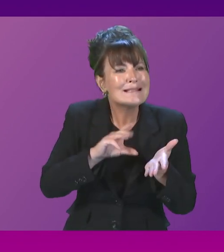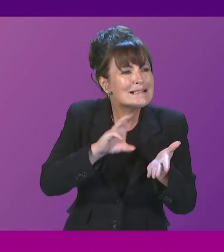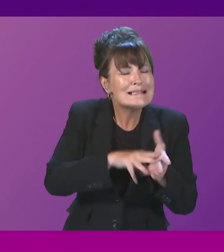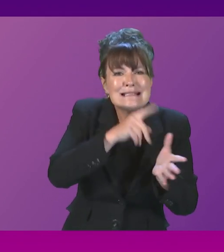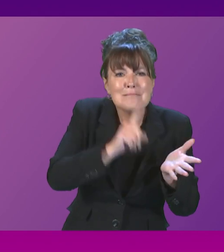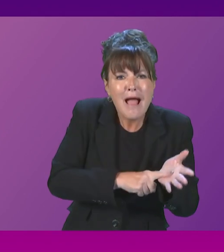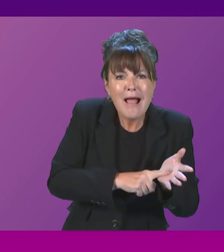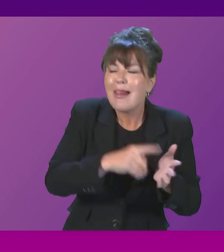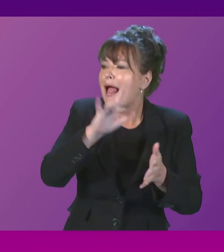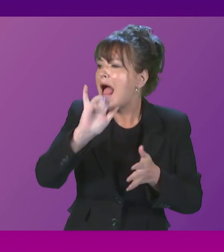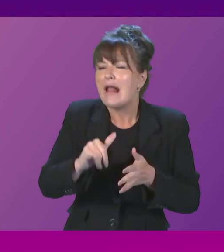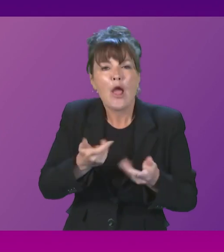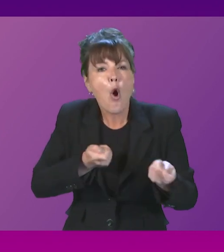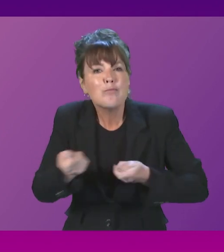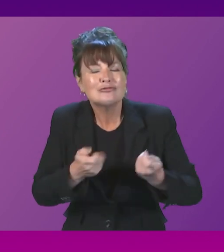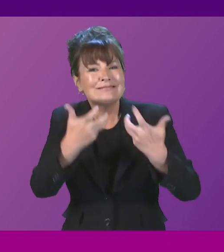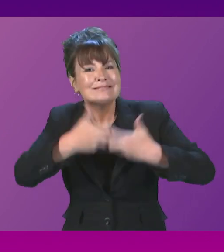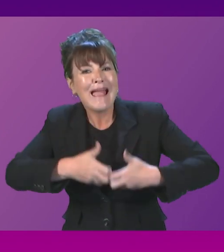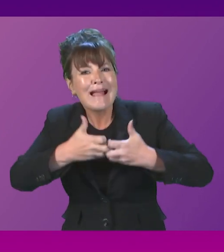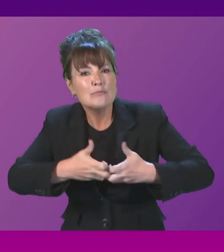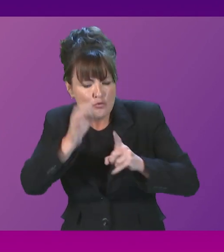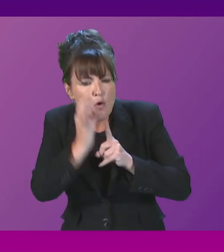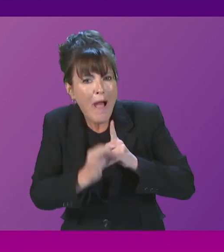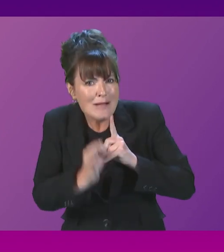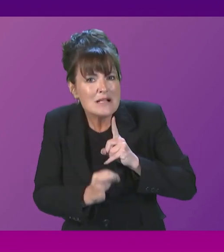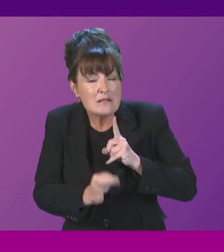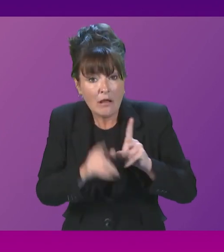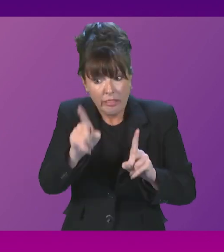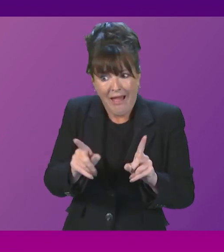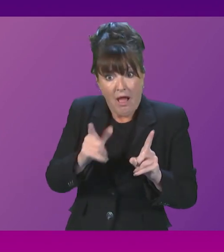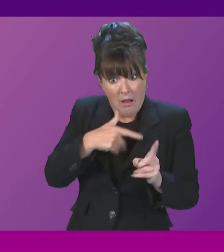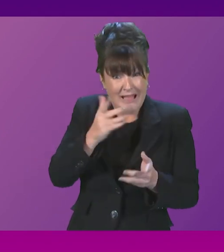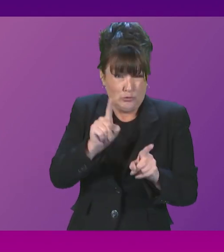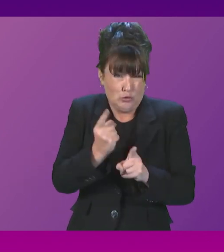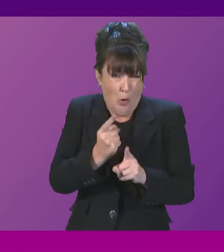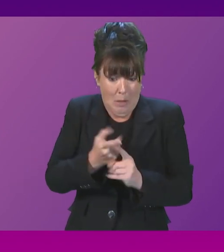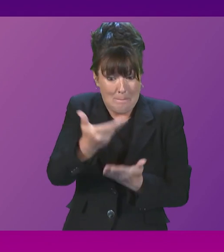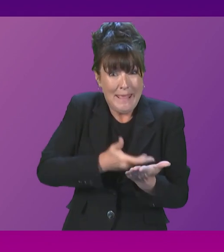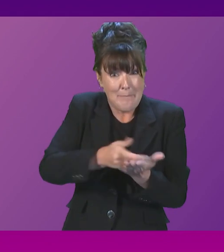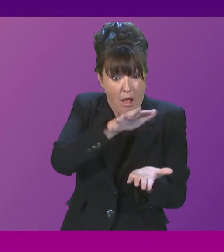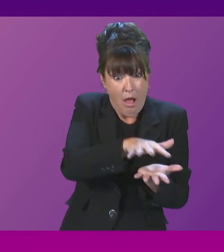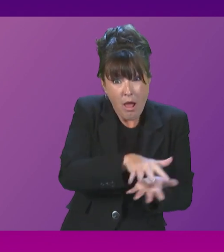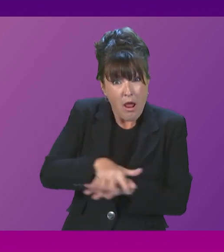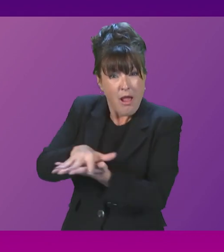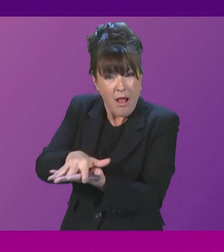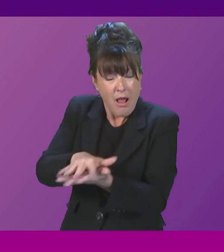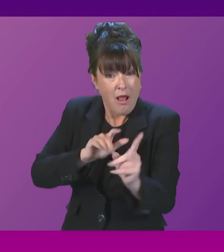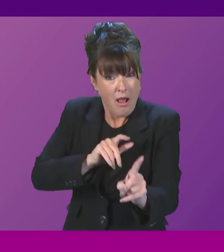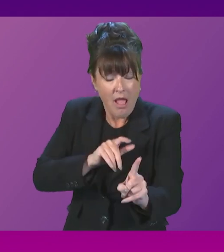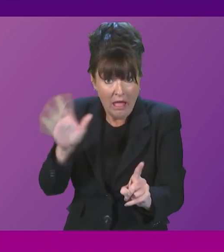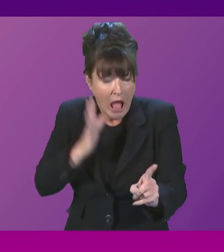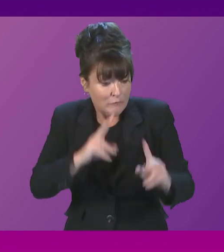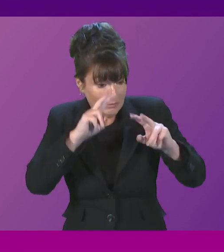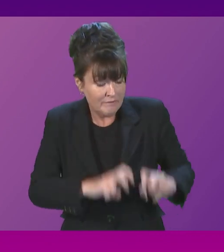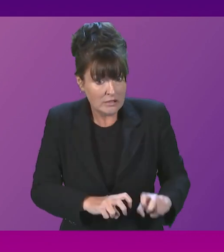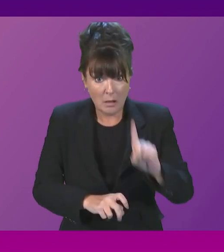requirements. Of course, that needs to be properly investigated. But as I understand it, there is no suggestion at all